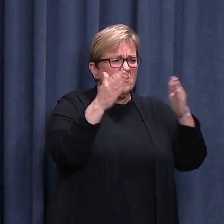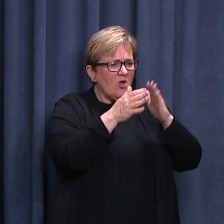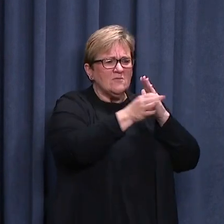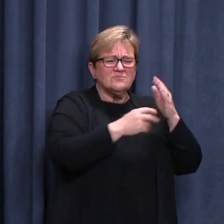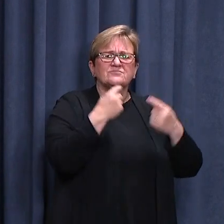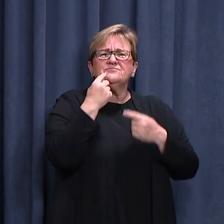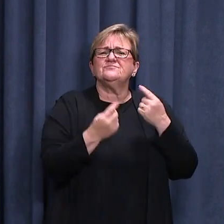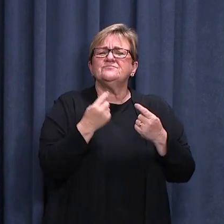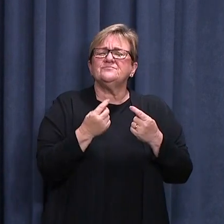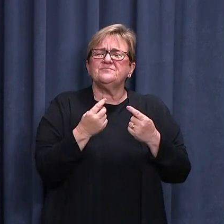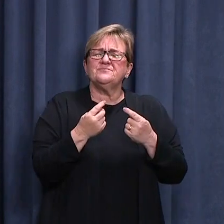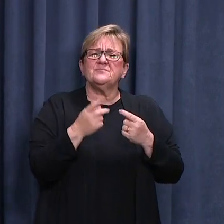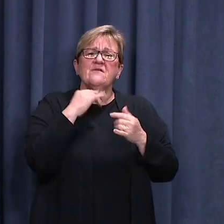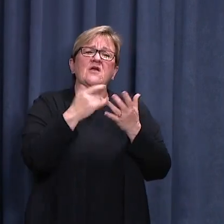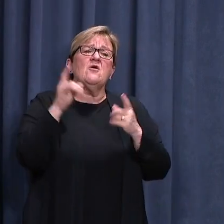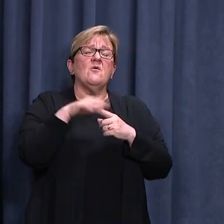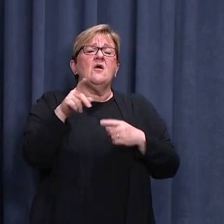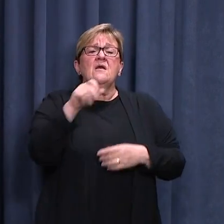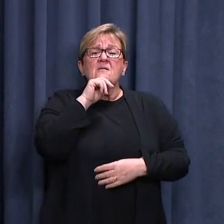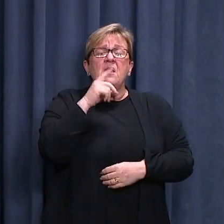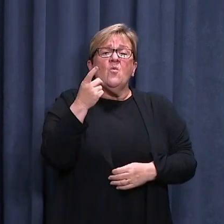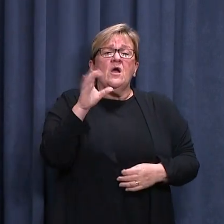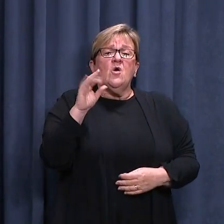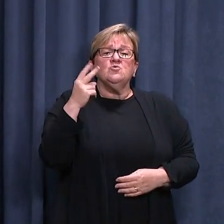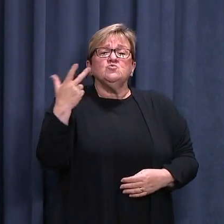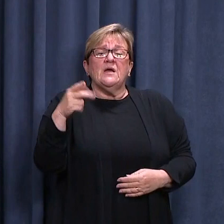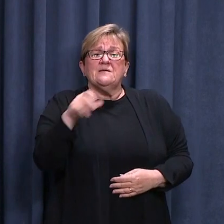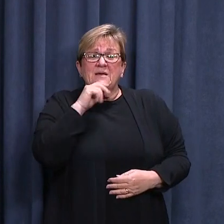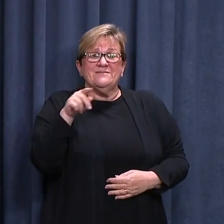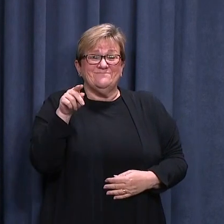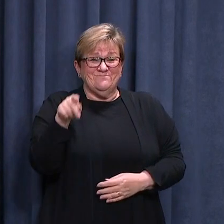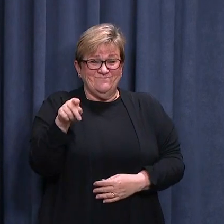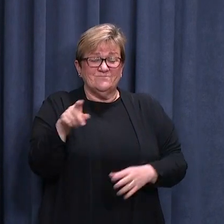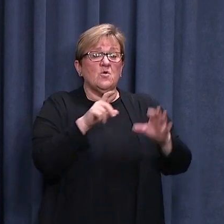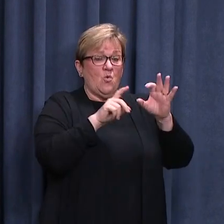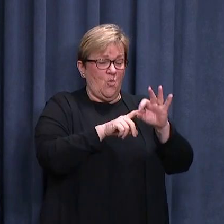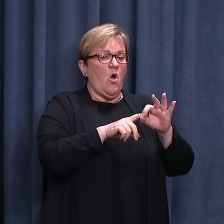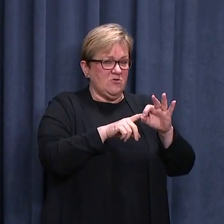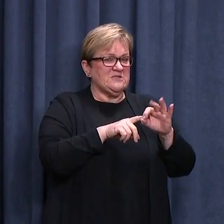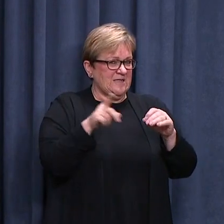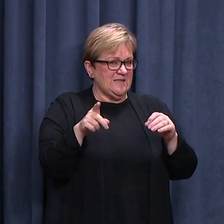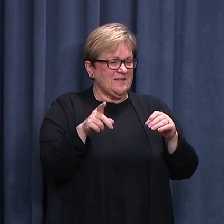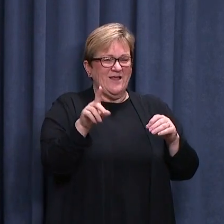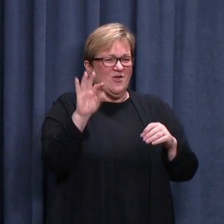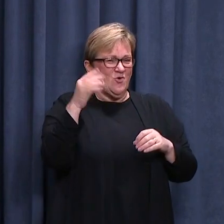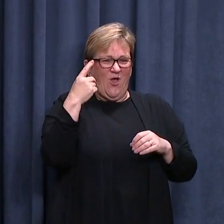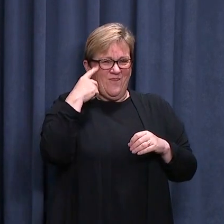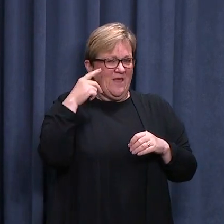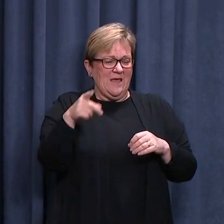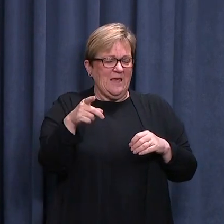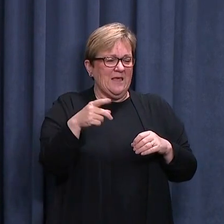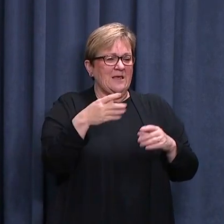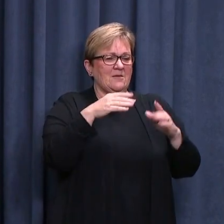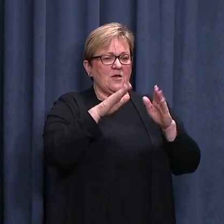It's important to note that case 1028 has been in quarantine and was not expected to have been